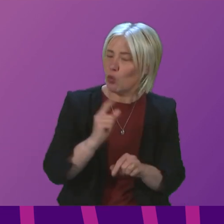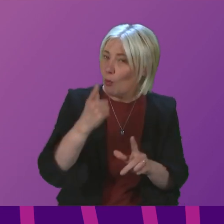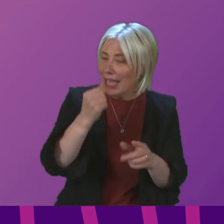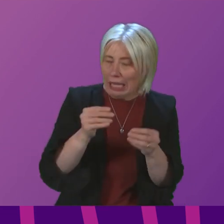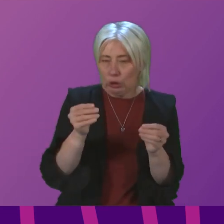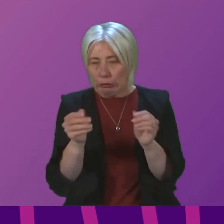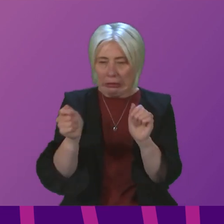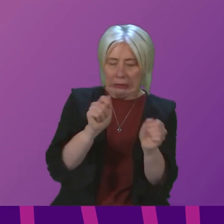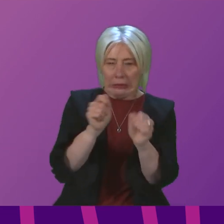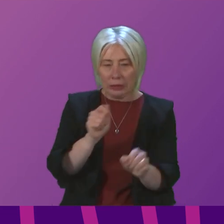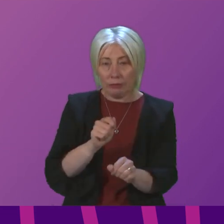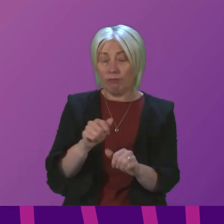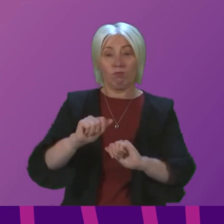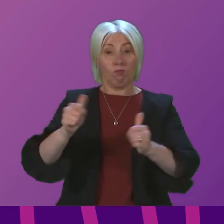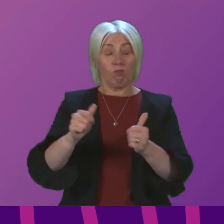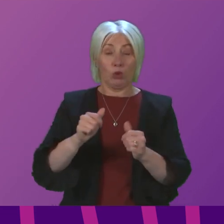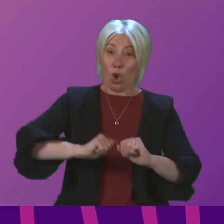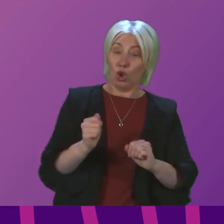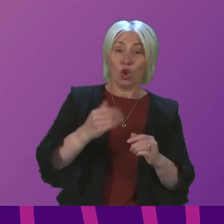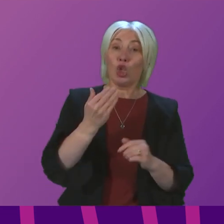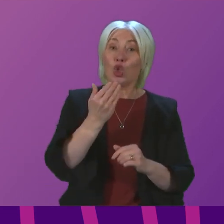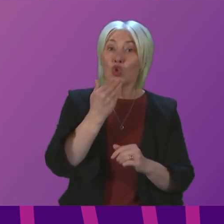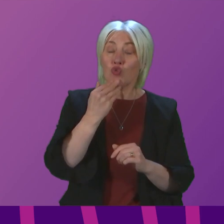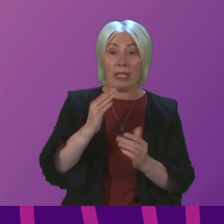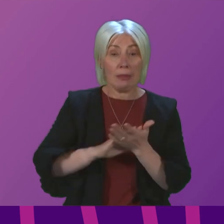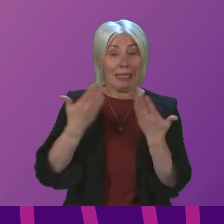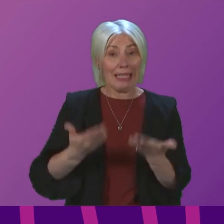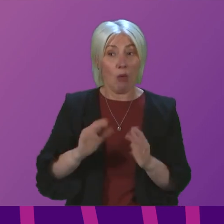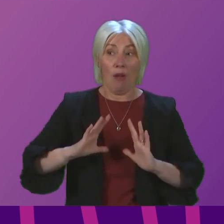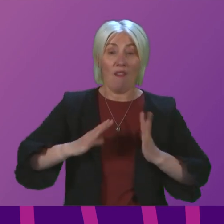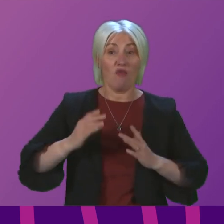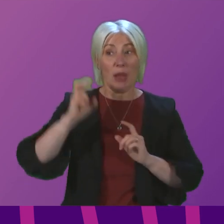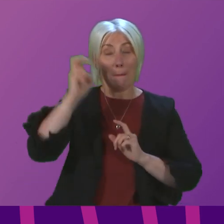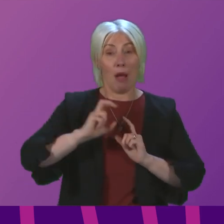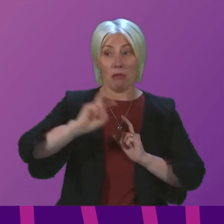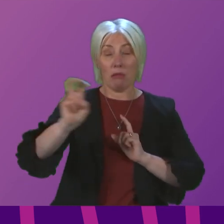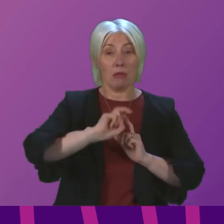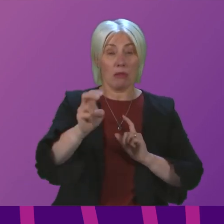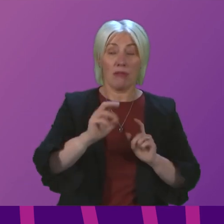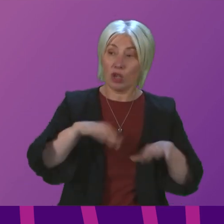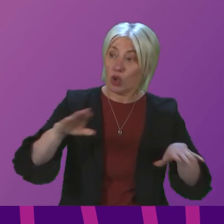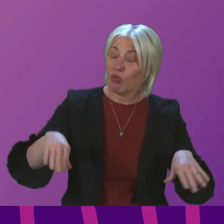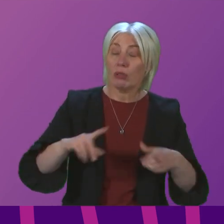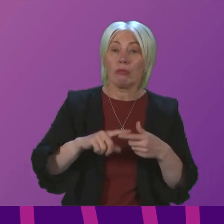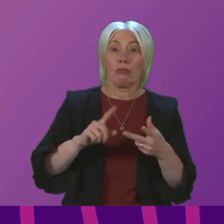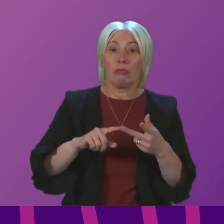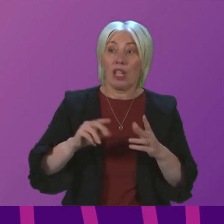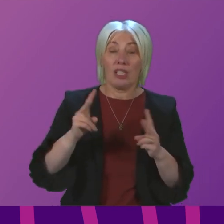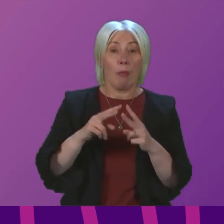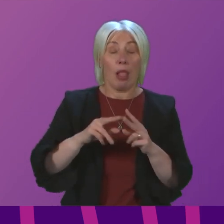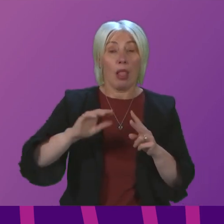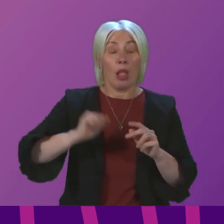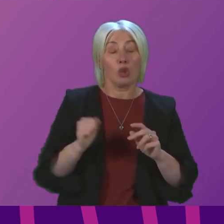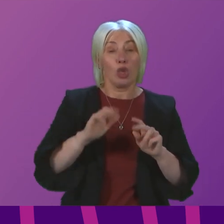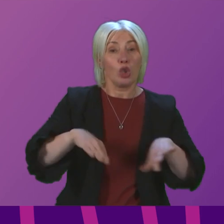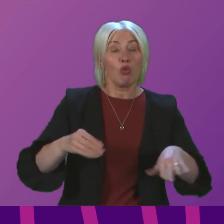and collaborative work by the Scottish Greens has led to free bus travel for young people, more than doubling the Scottish Child Payment, the biggest investment in